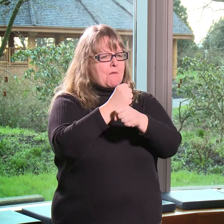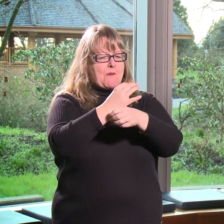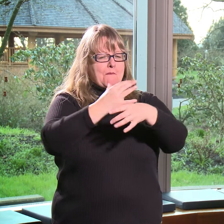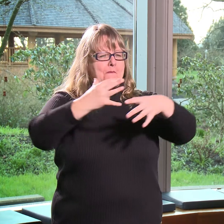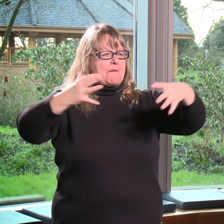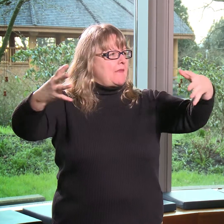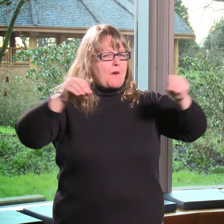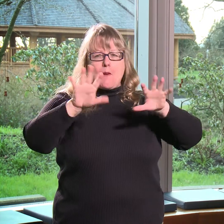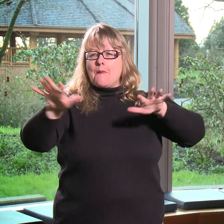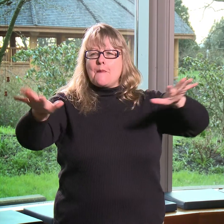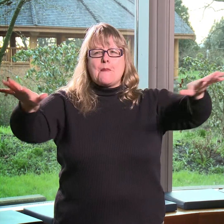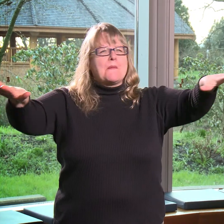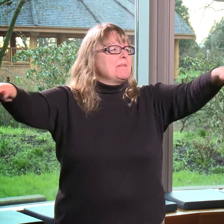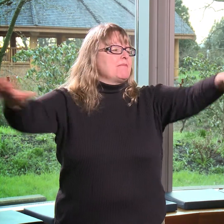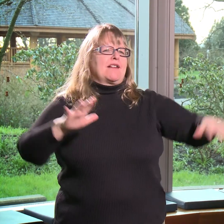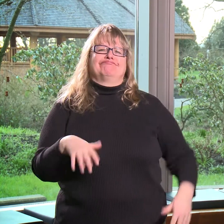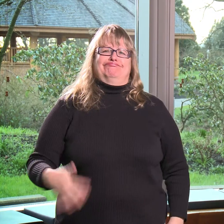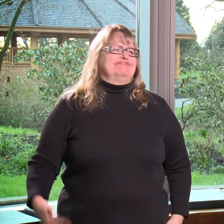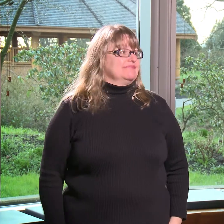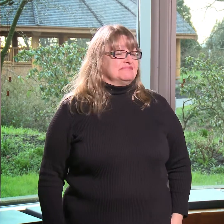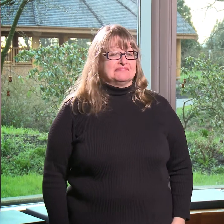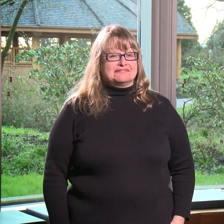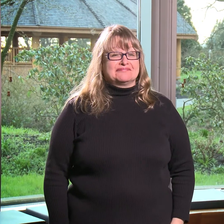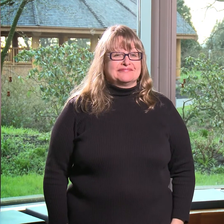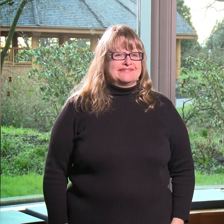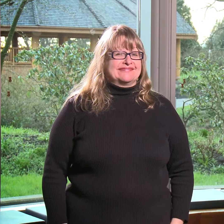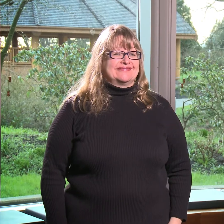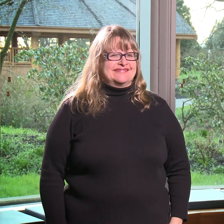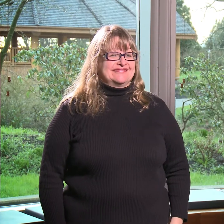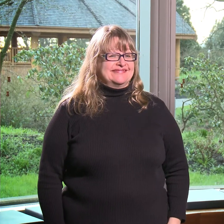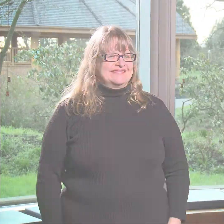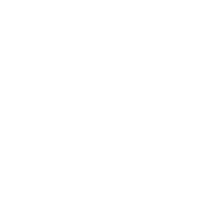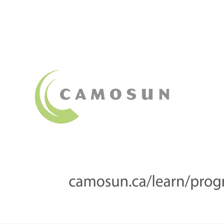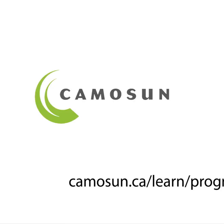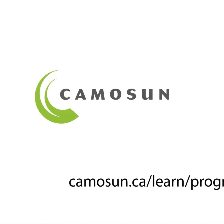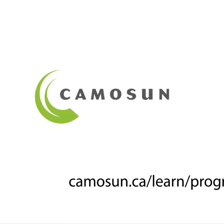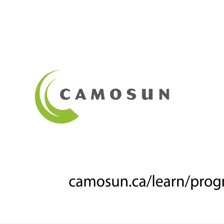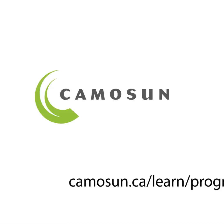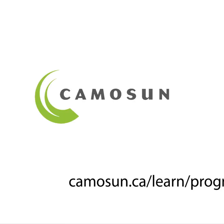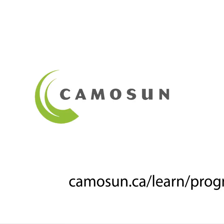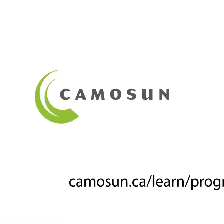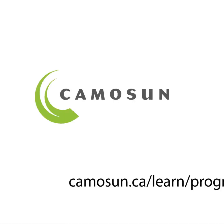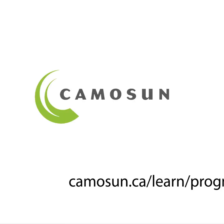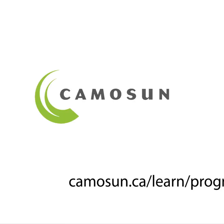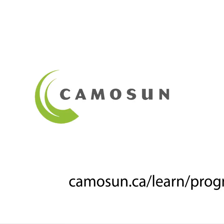I look forward to the future when we'll see this program grow and expand. It's very exciting. Music Music Music